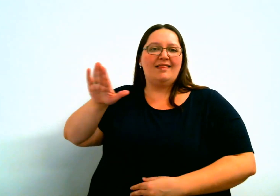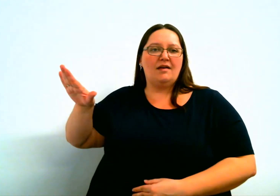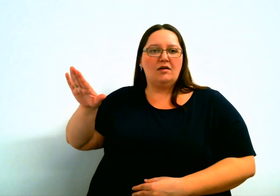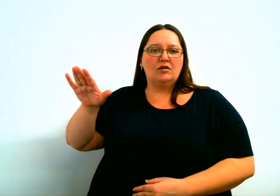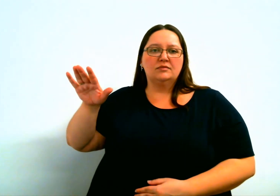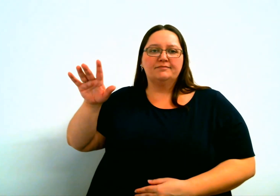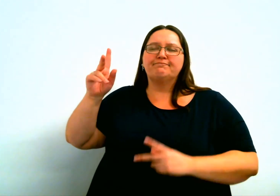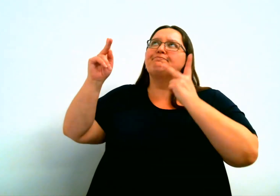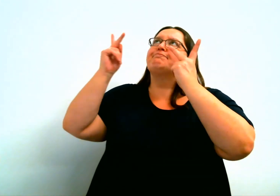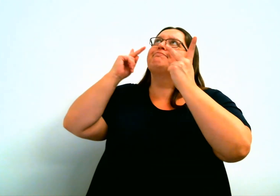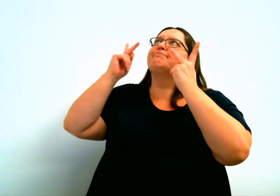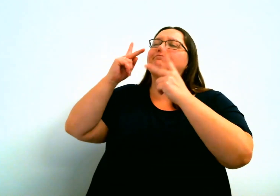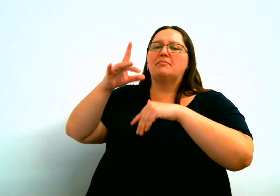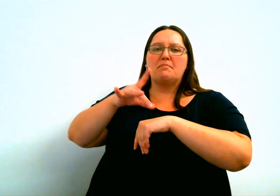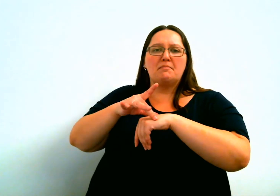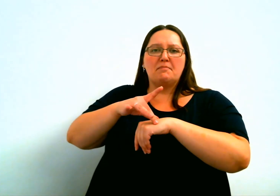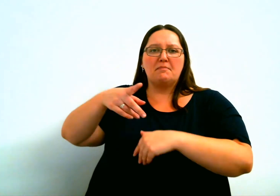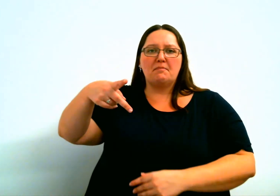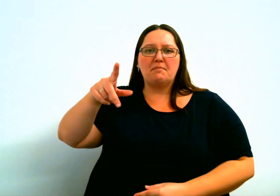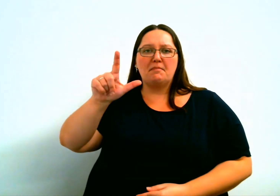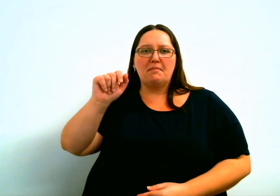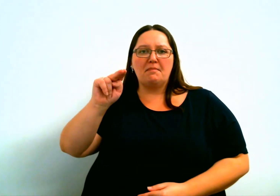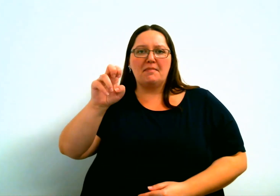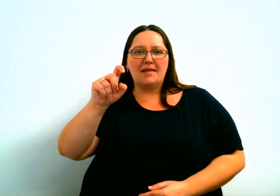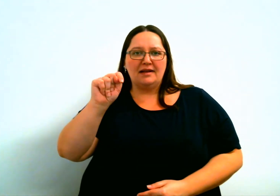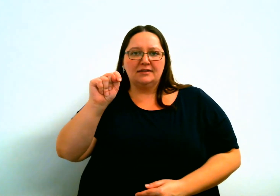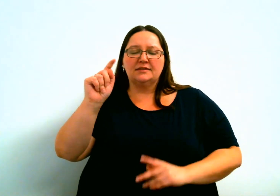days based off of the planets that they could see.